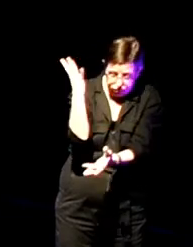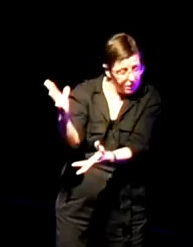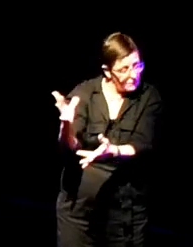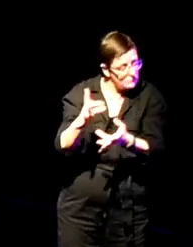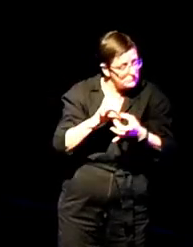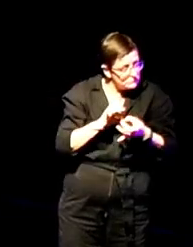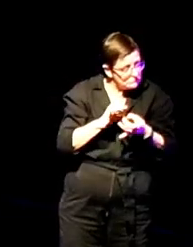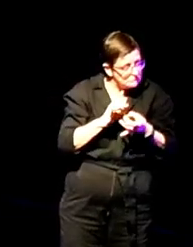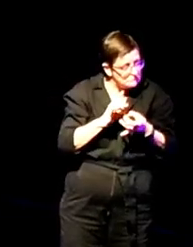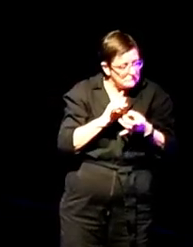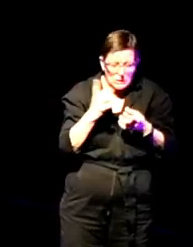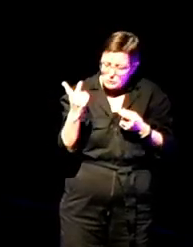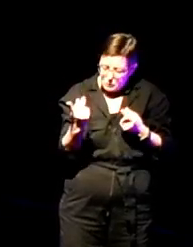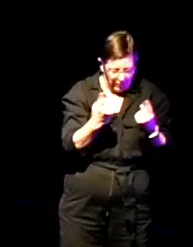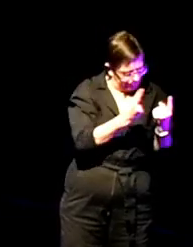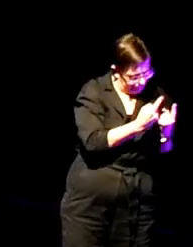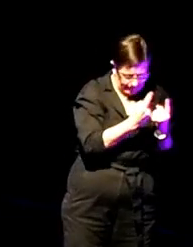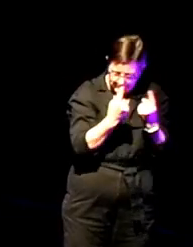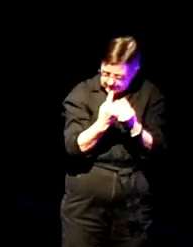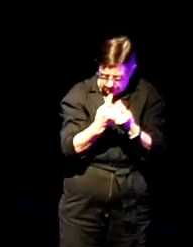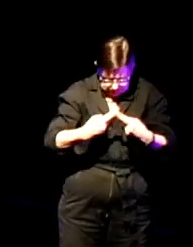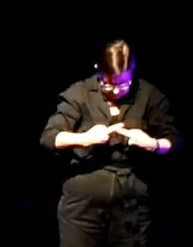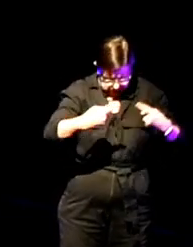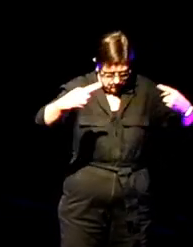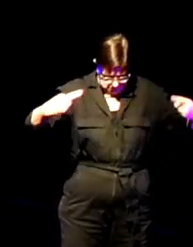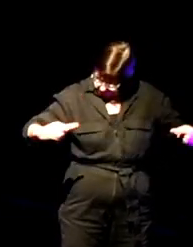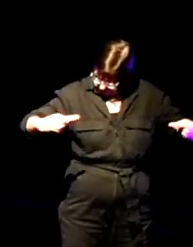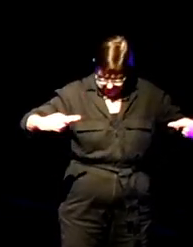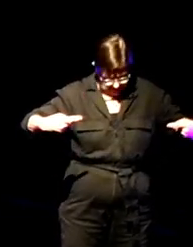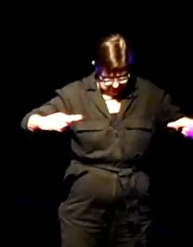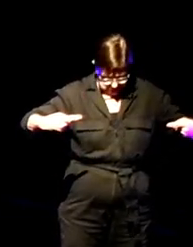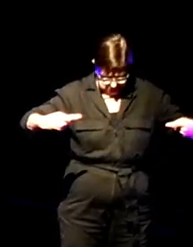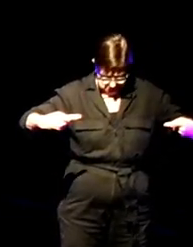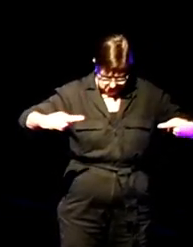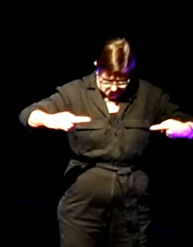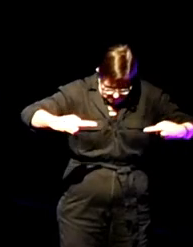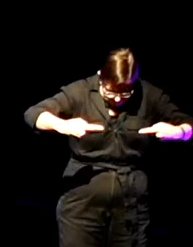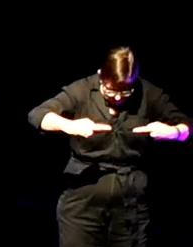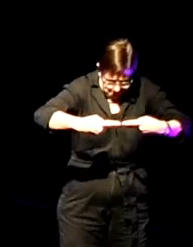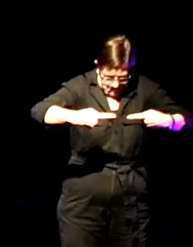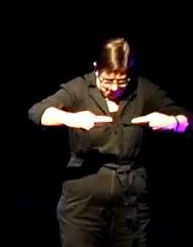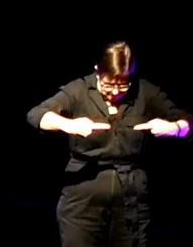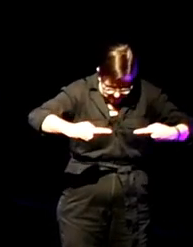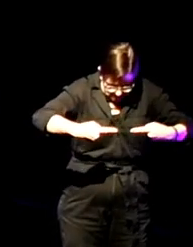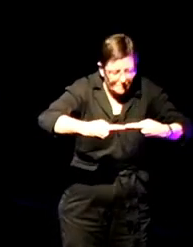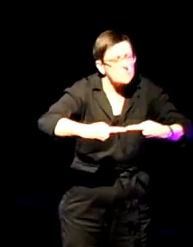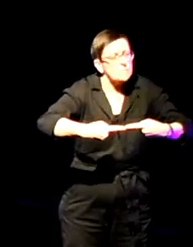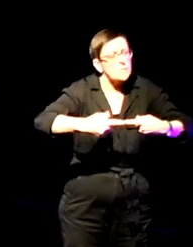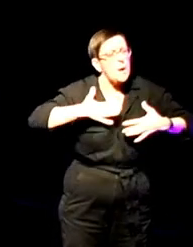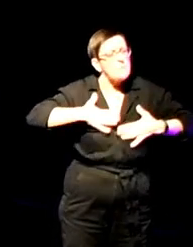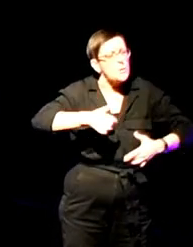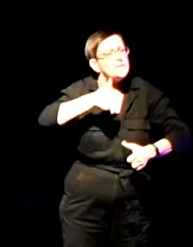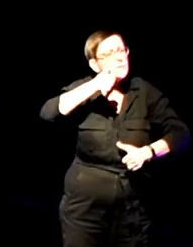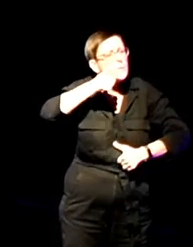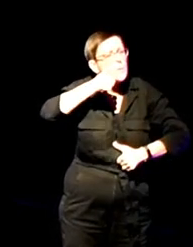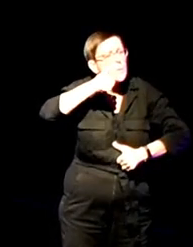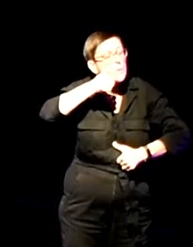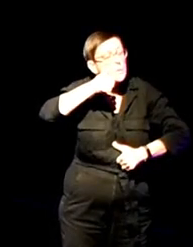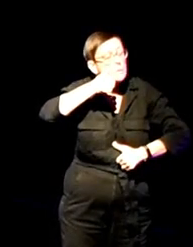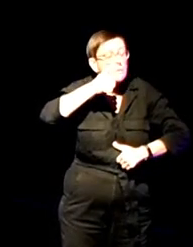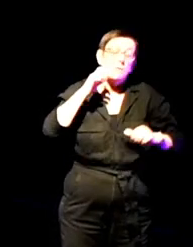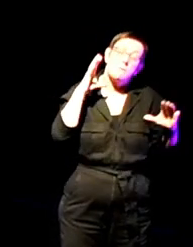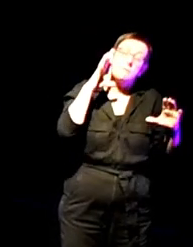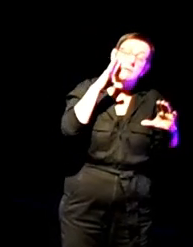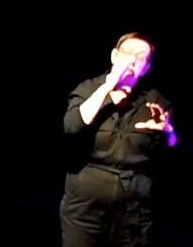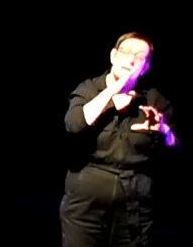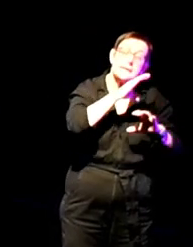incompatible things. It's harder than you would think. My body knows this. Maybe, while I slept,